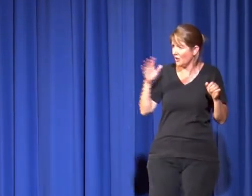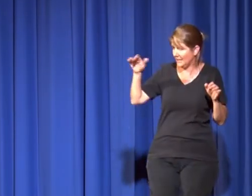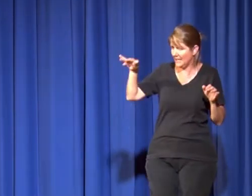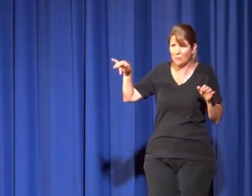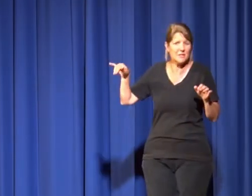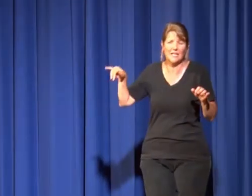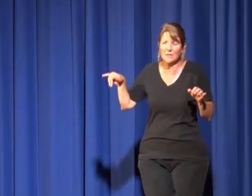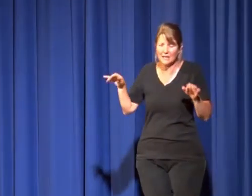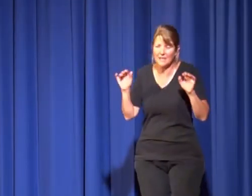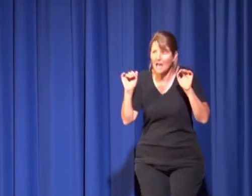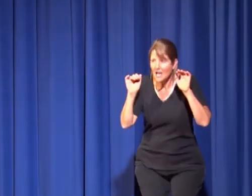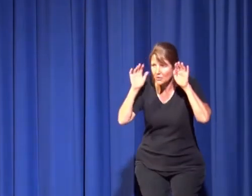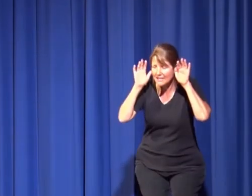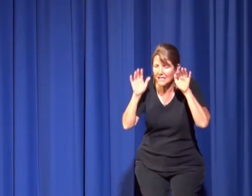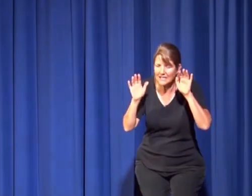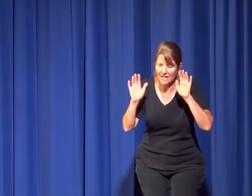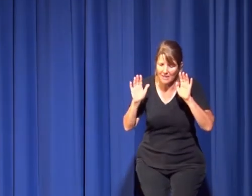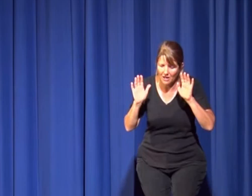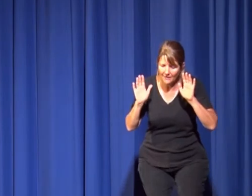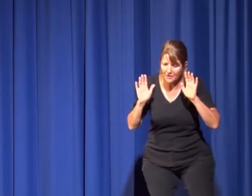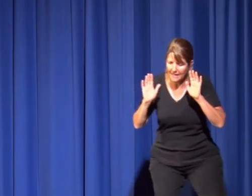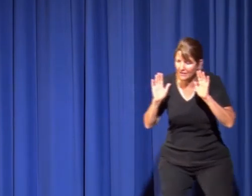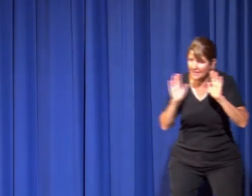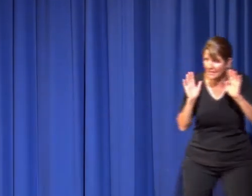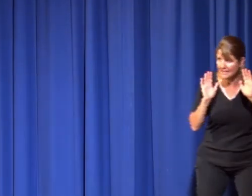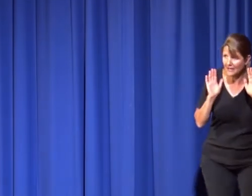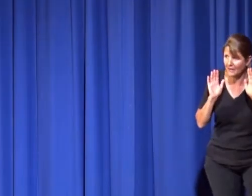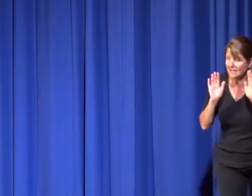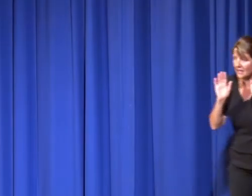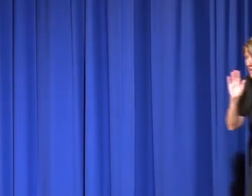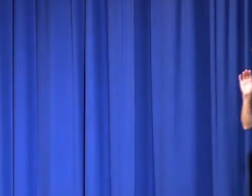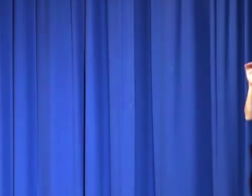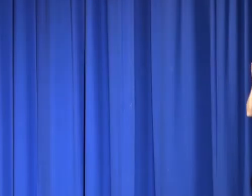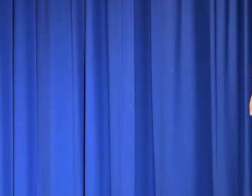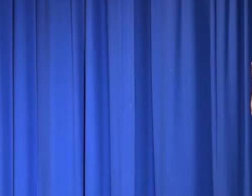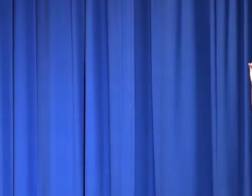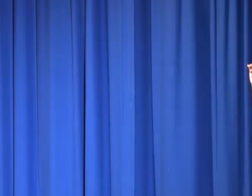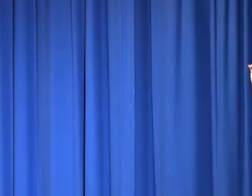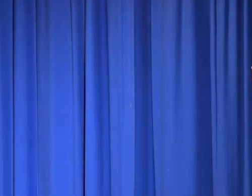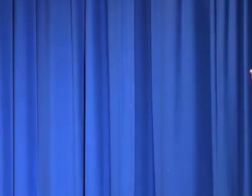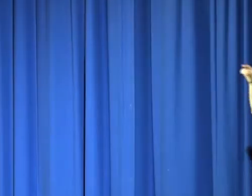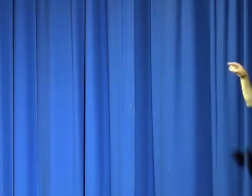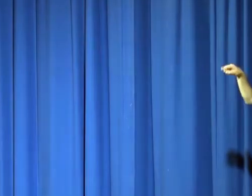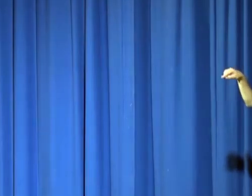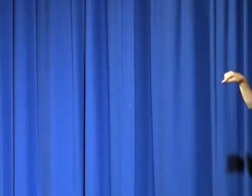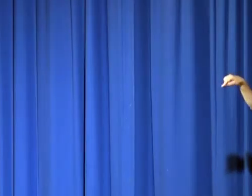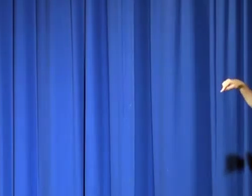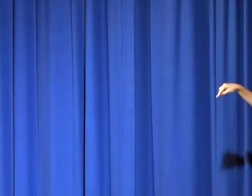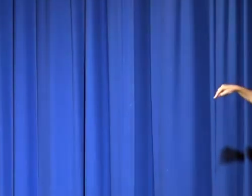Only he wasn't. was coming. So I ducked down behind those caveats and I snuck around to the corner and I peer out through the gap and the car comes in and then it